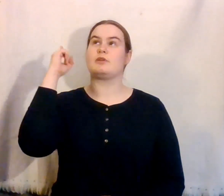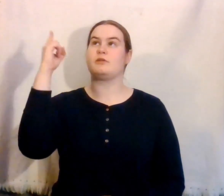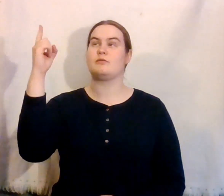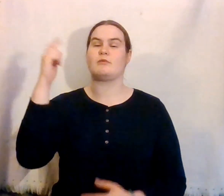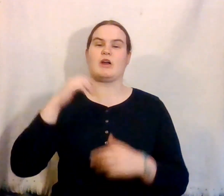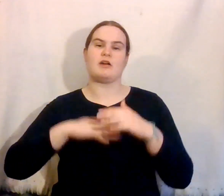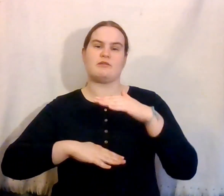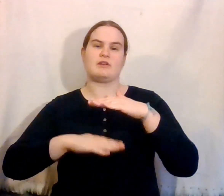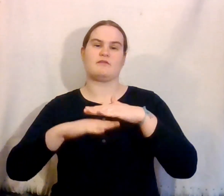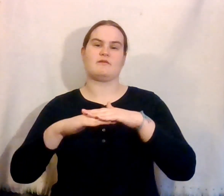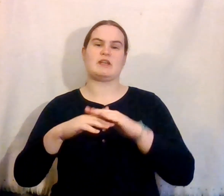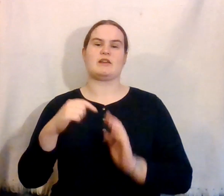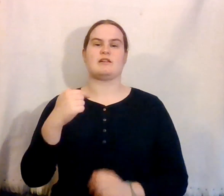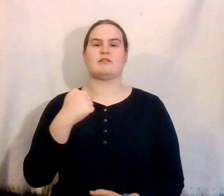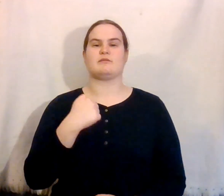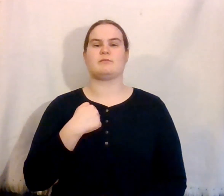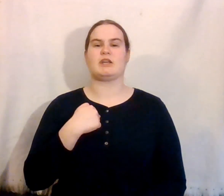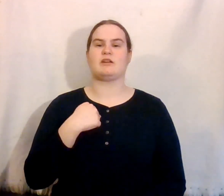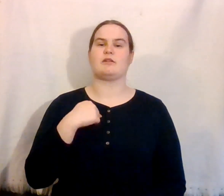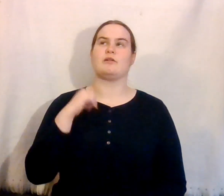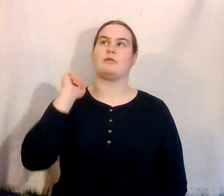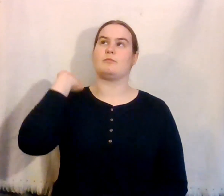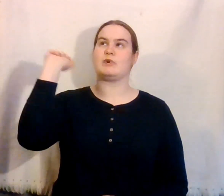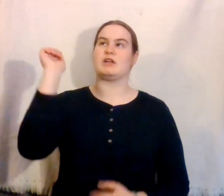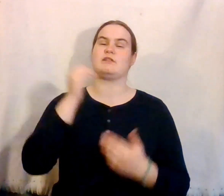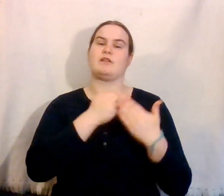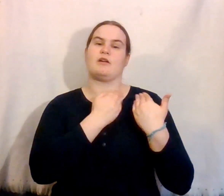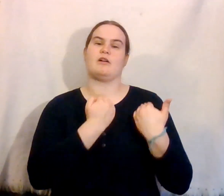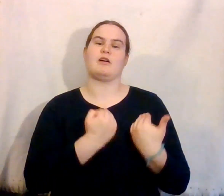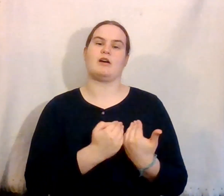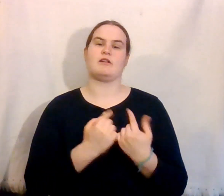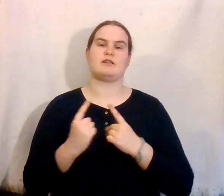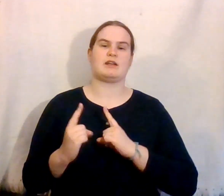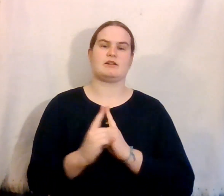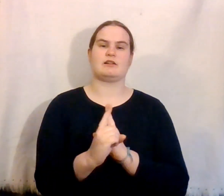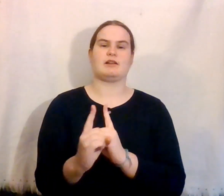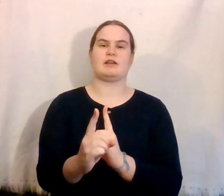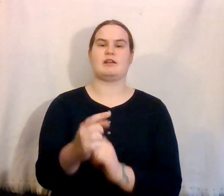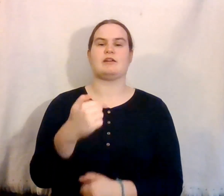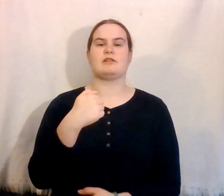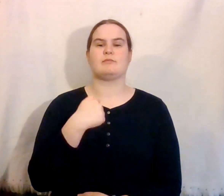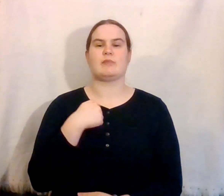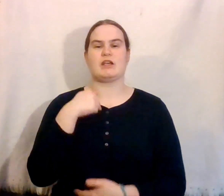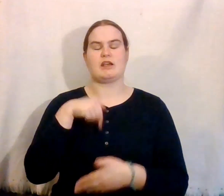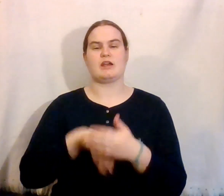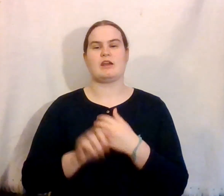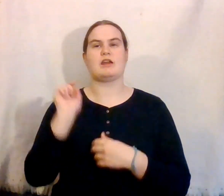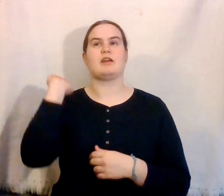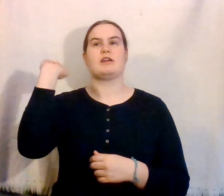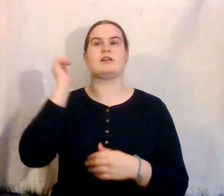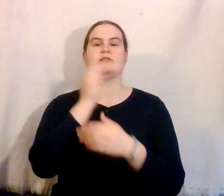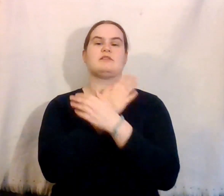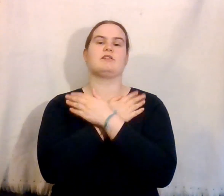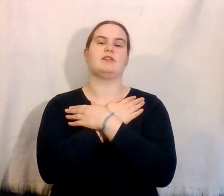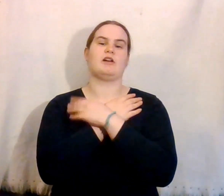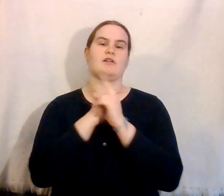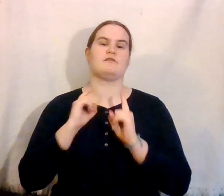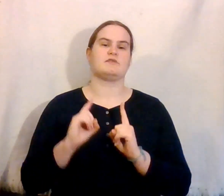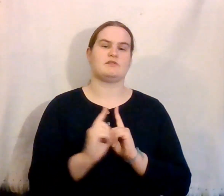you are And fill me with your heart And lead me in your love To